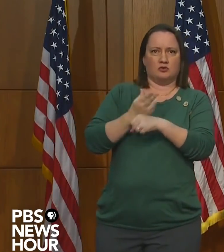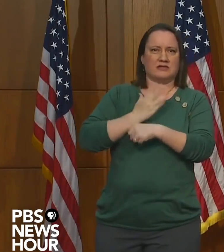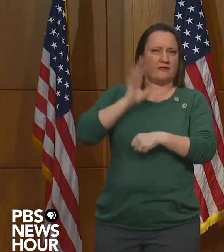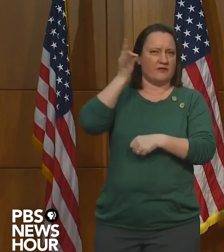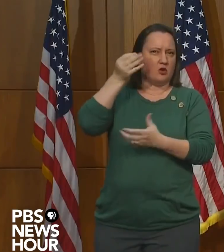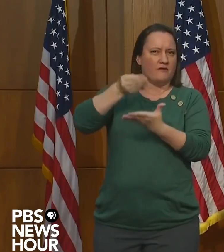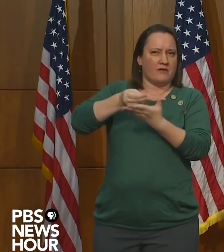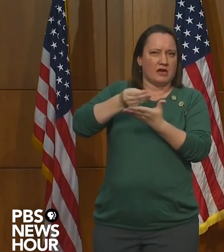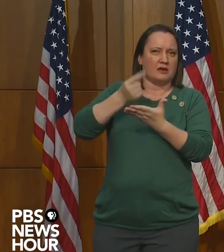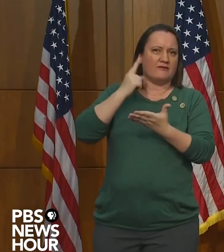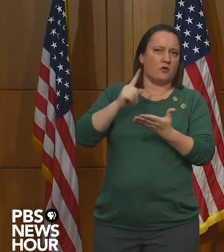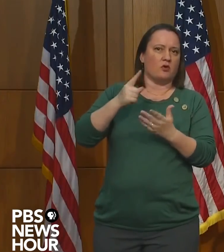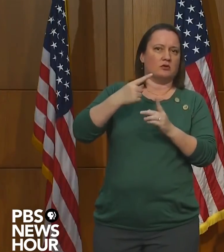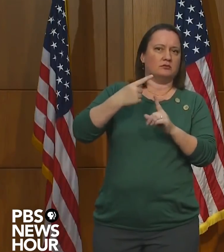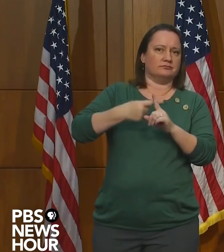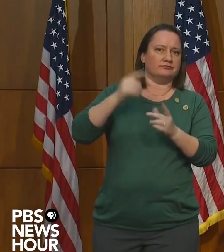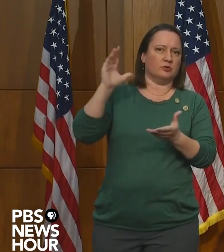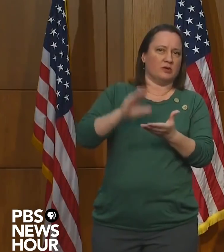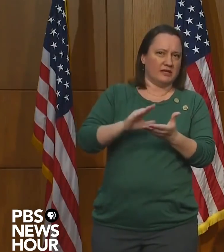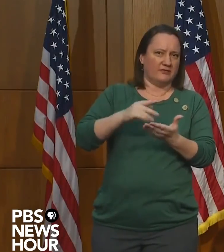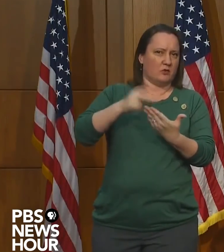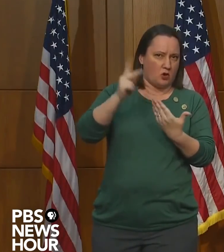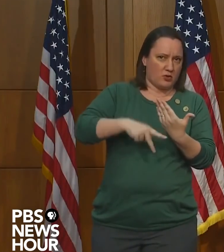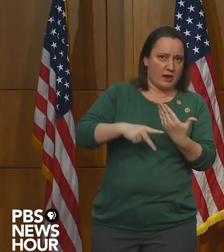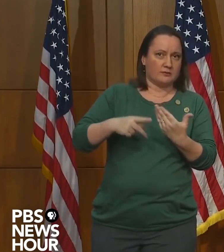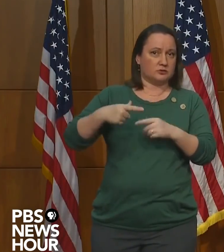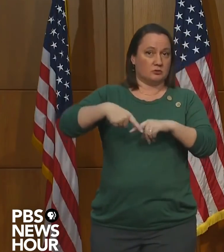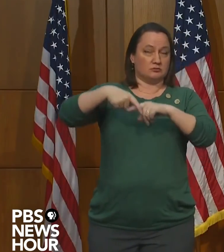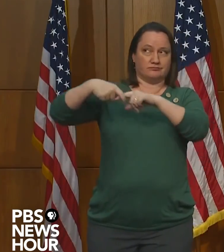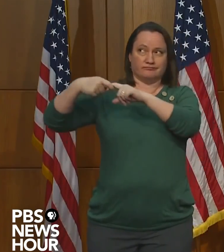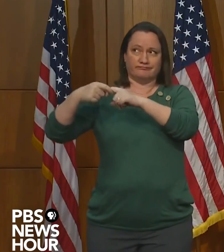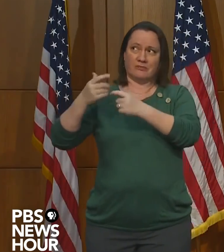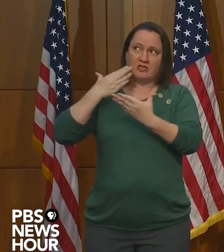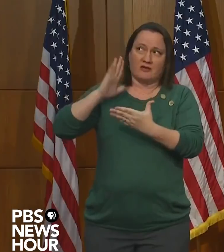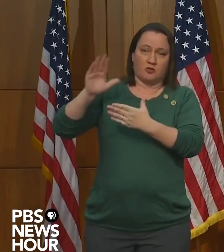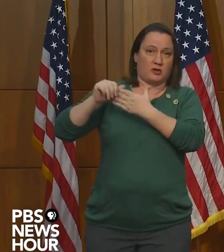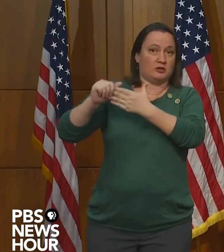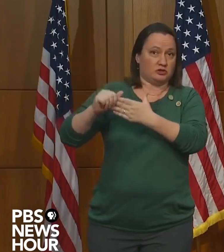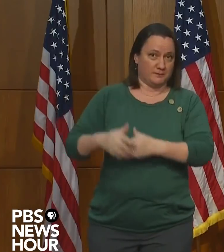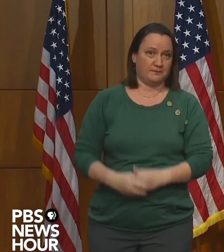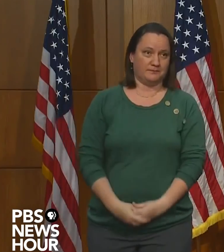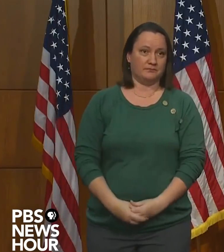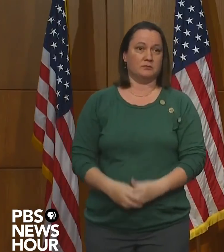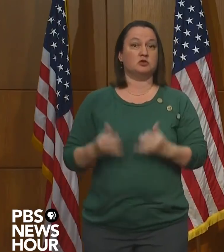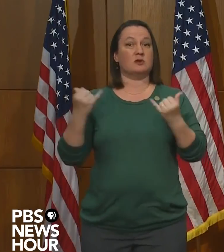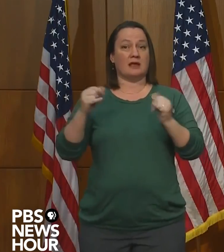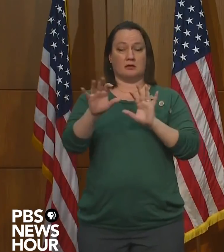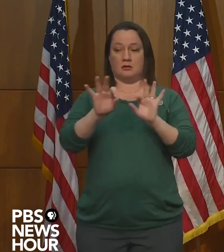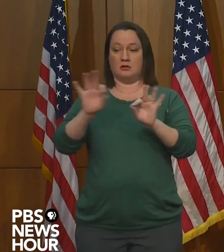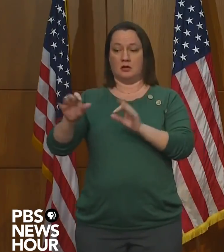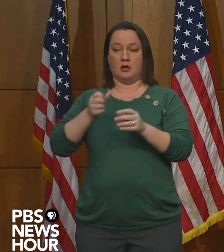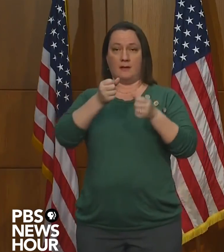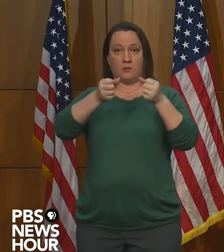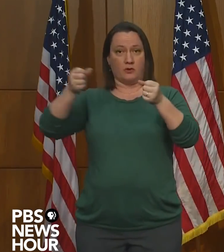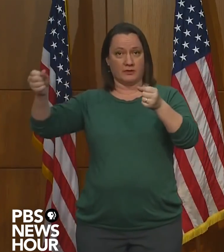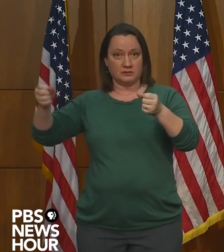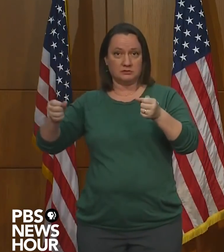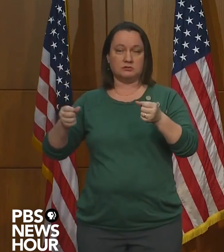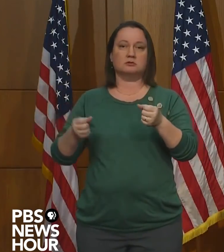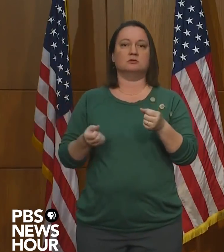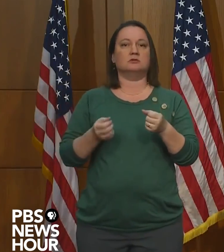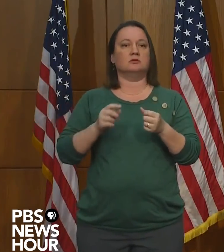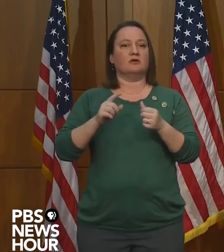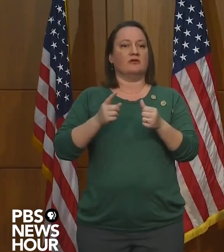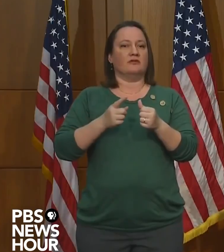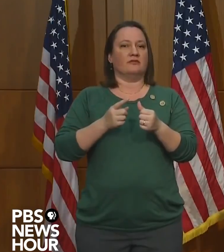Lemons, for your leadership. Now I'd like to turn to some personnel appointments, starting with two gentlemen,